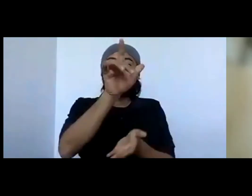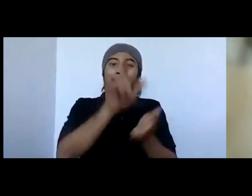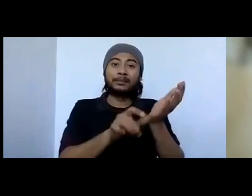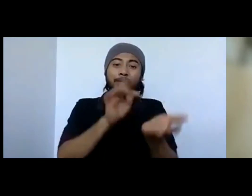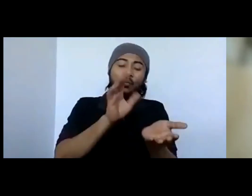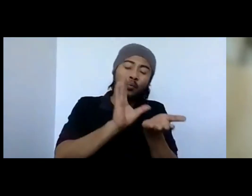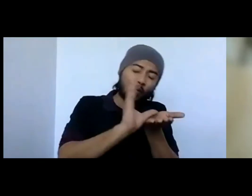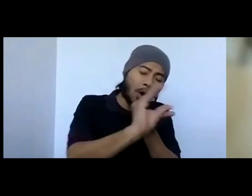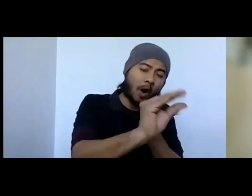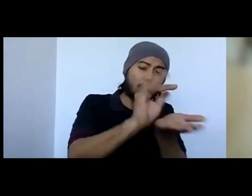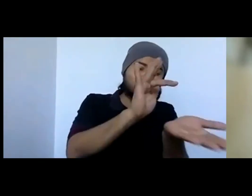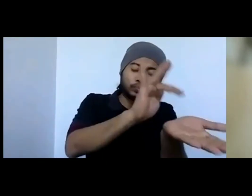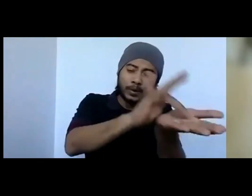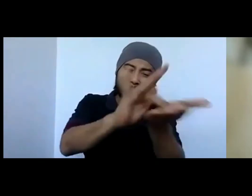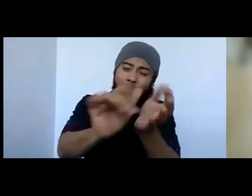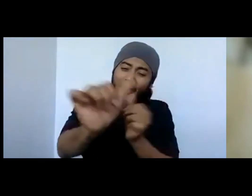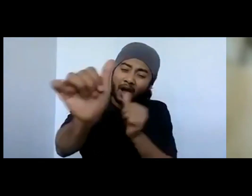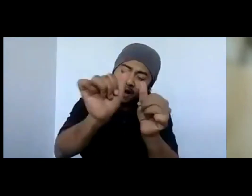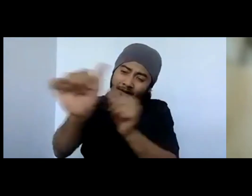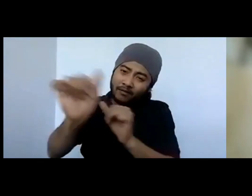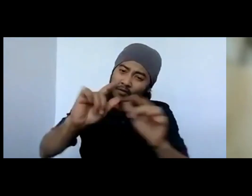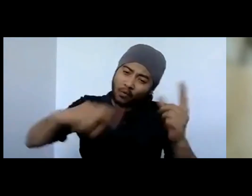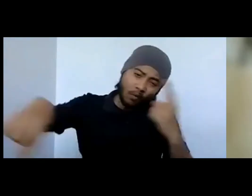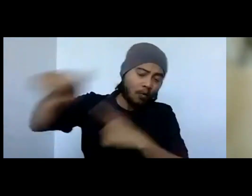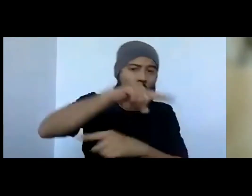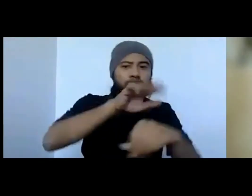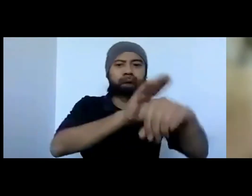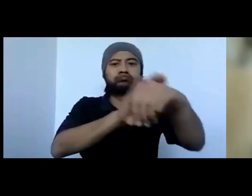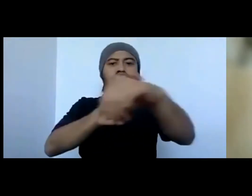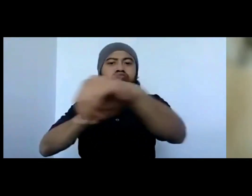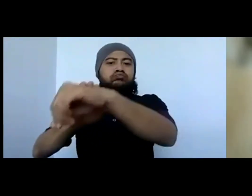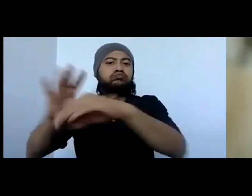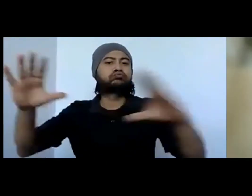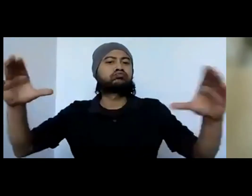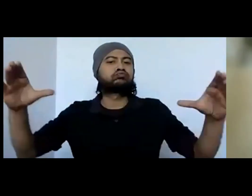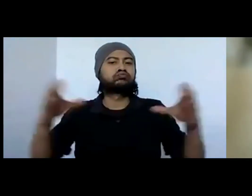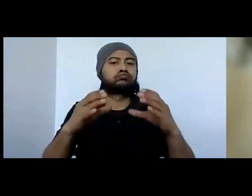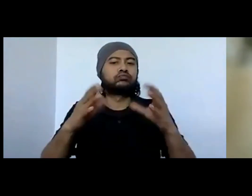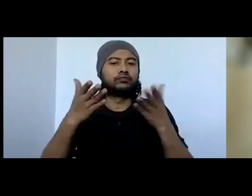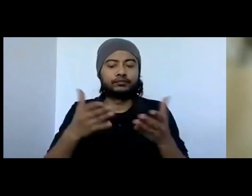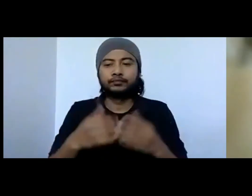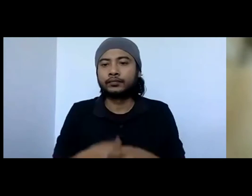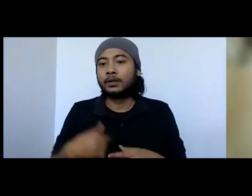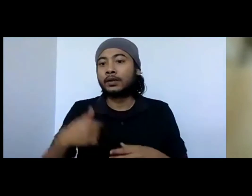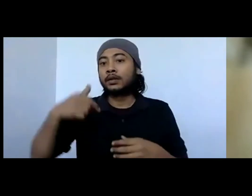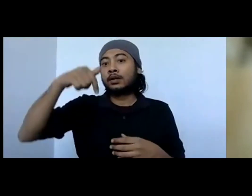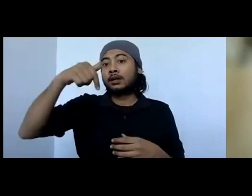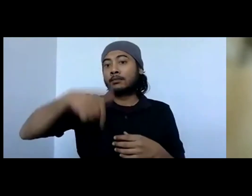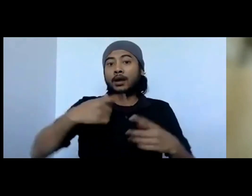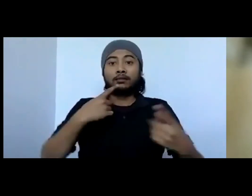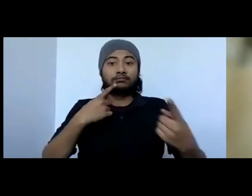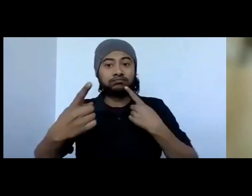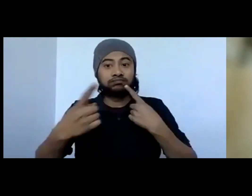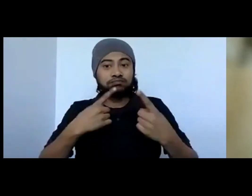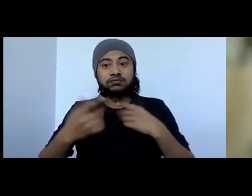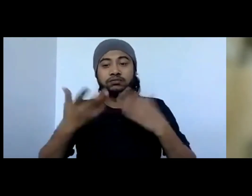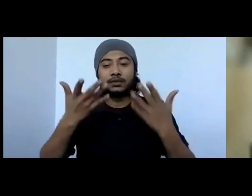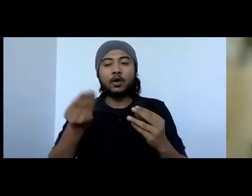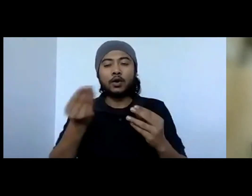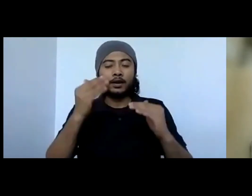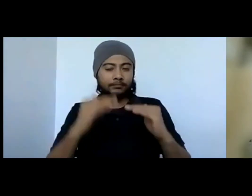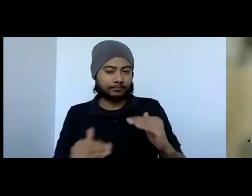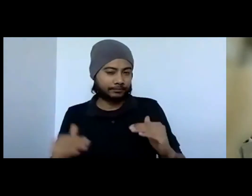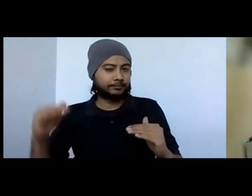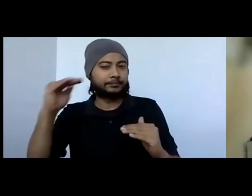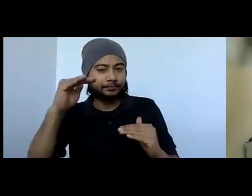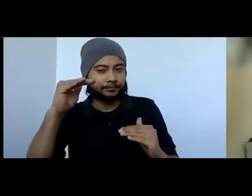it connects at different tiers. Three questions, Sachin, as I take this conversation on a second gear, just